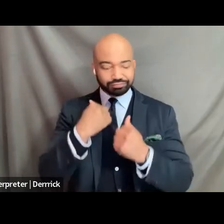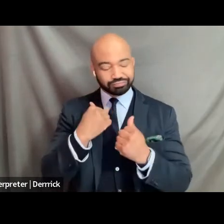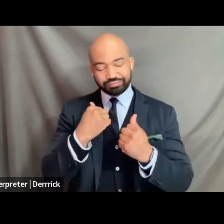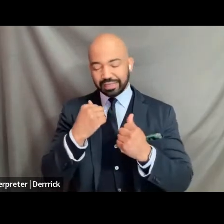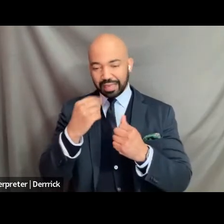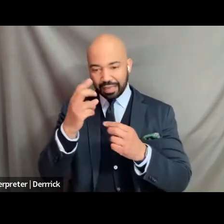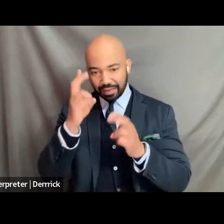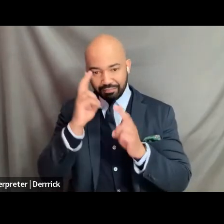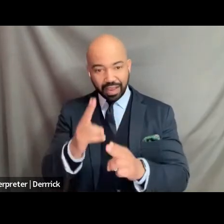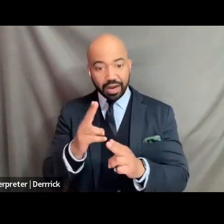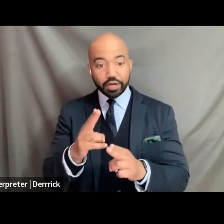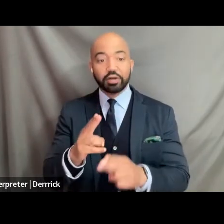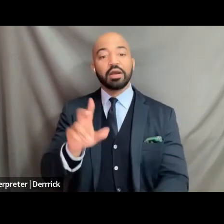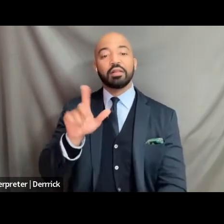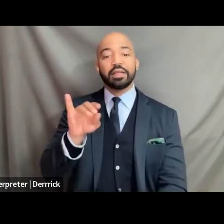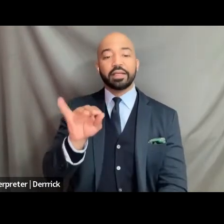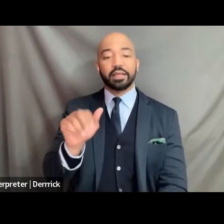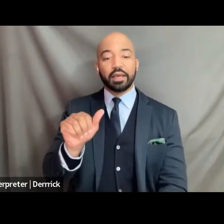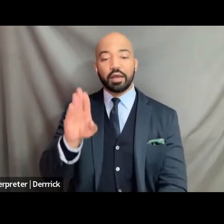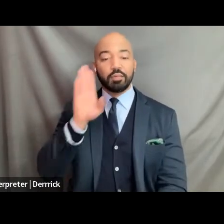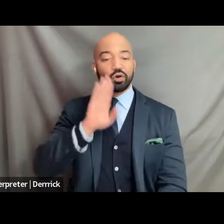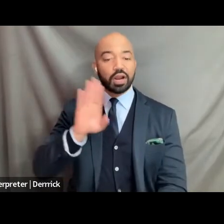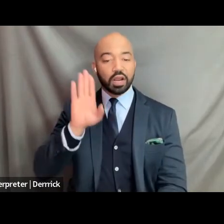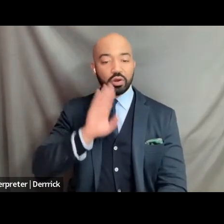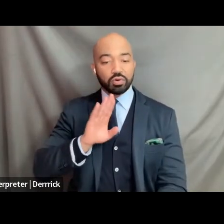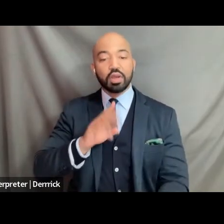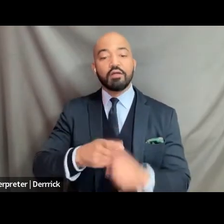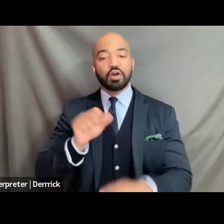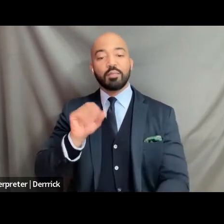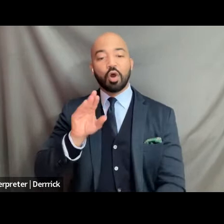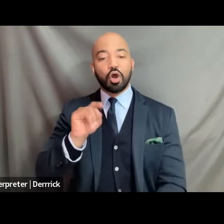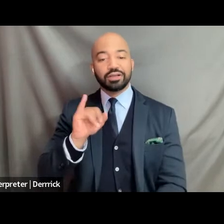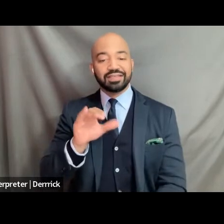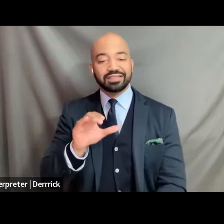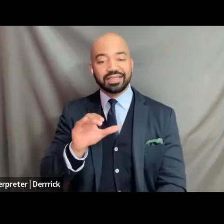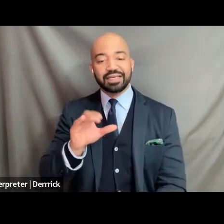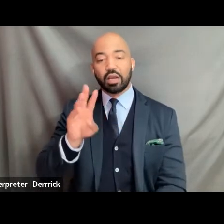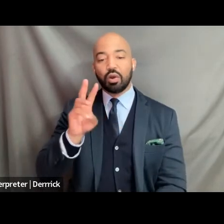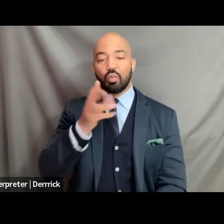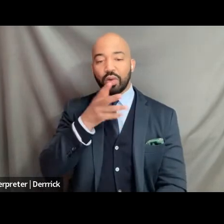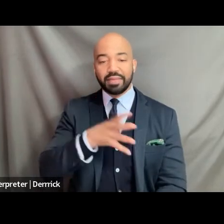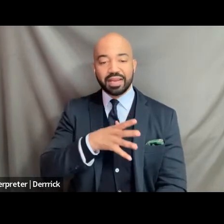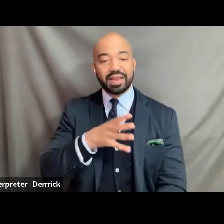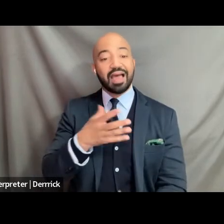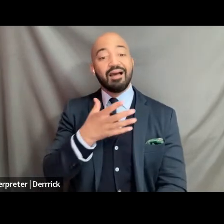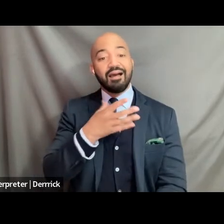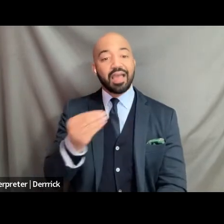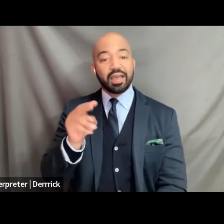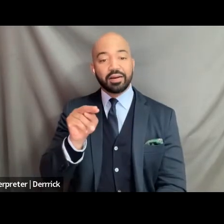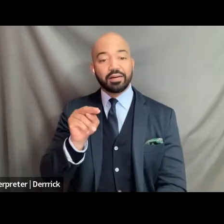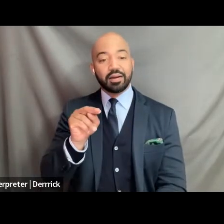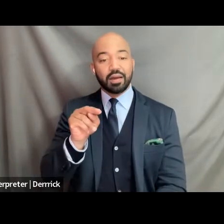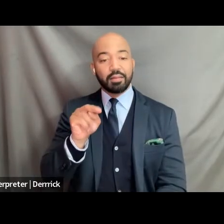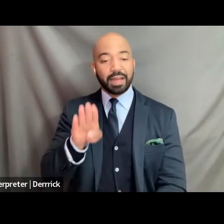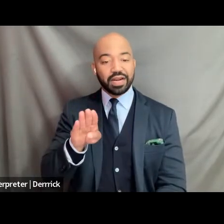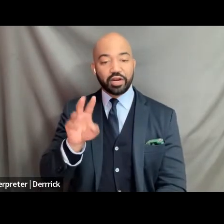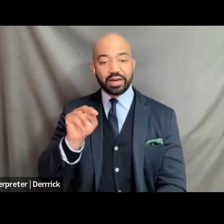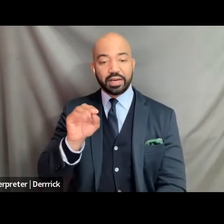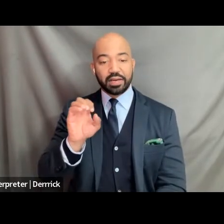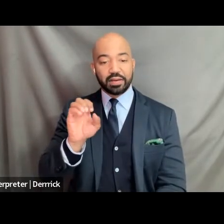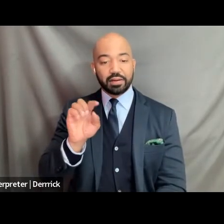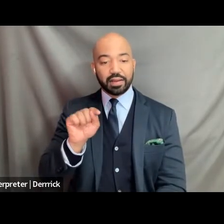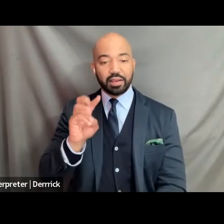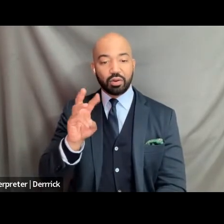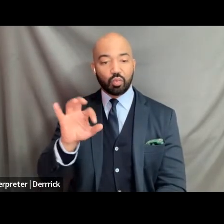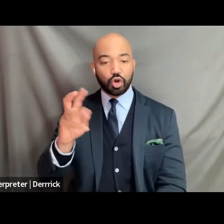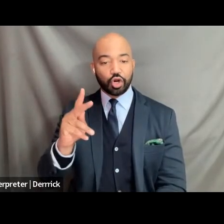from the autistic women and non-binary network so lydia i'm i'm finding you to bring you up to the